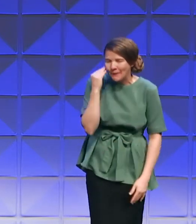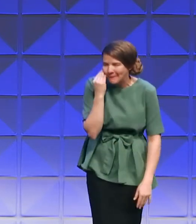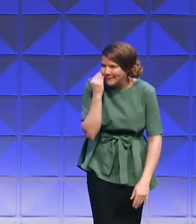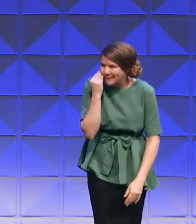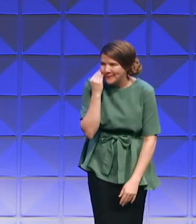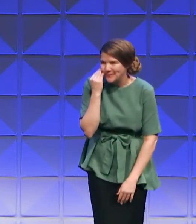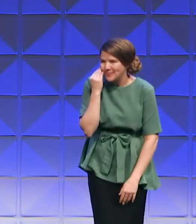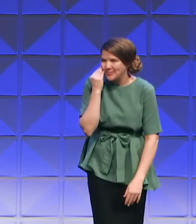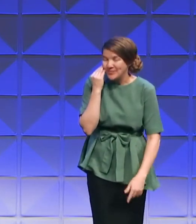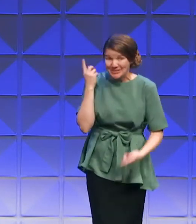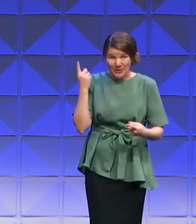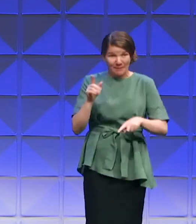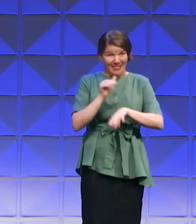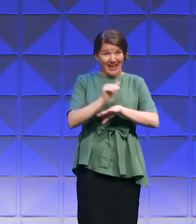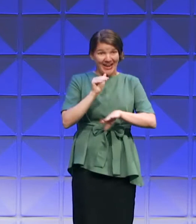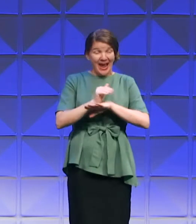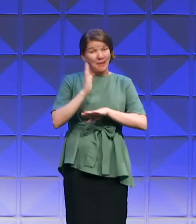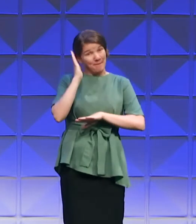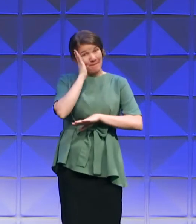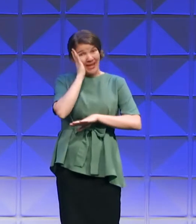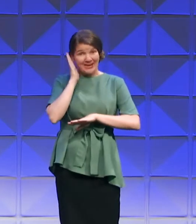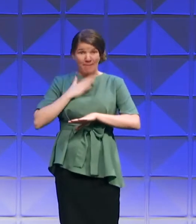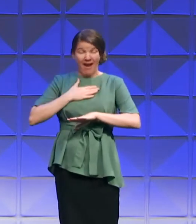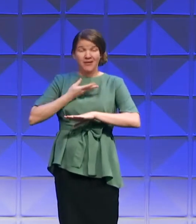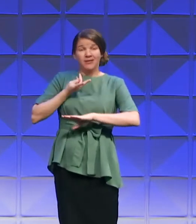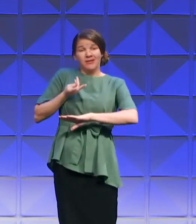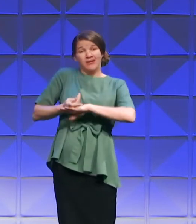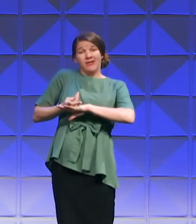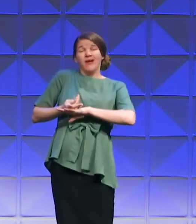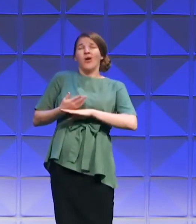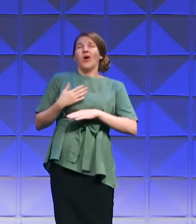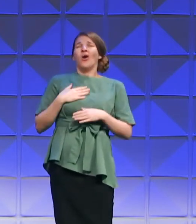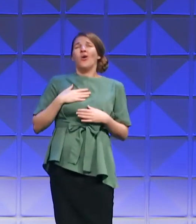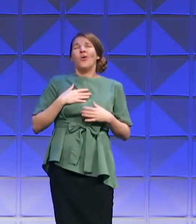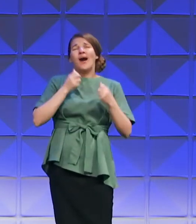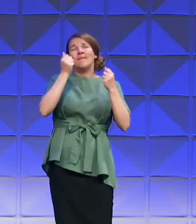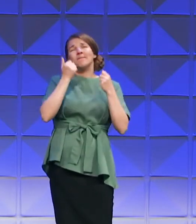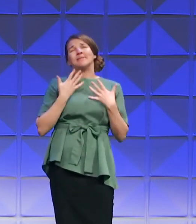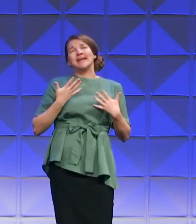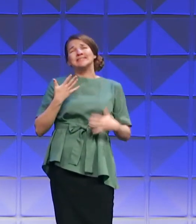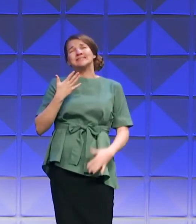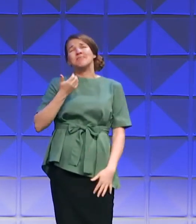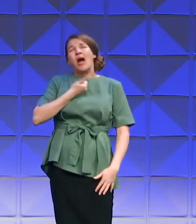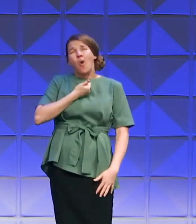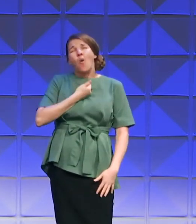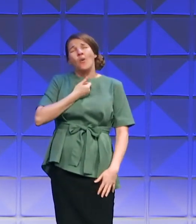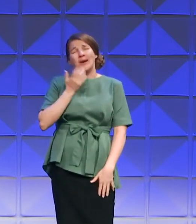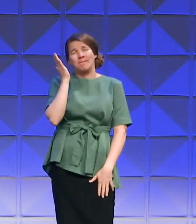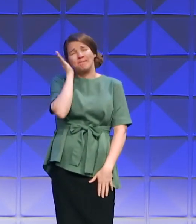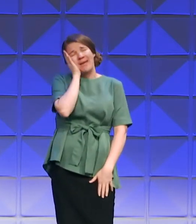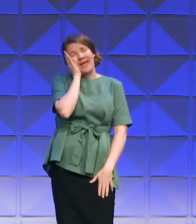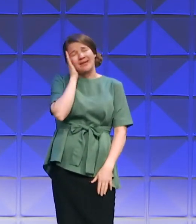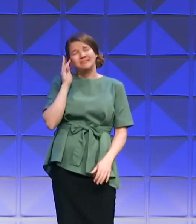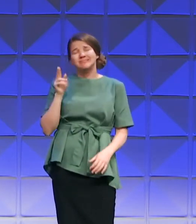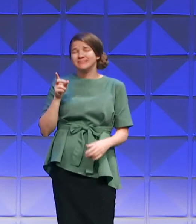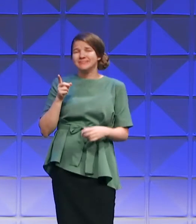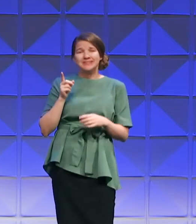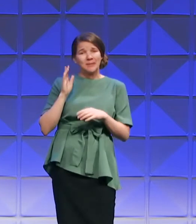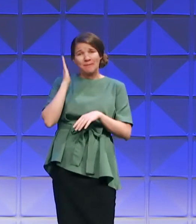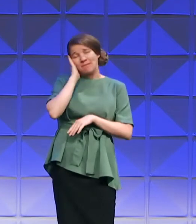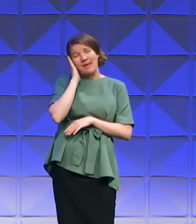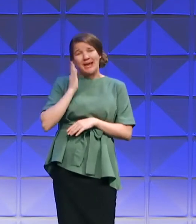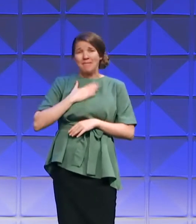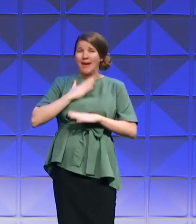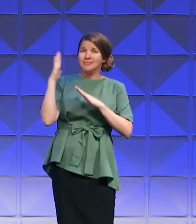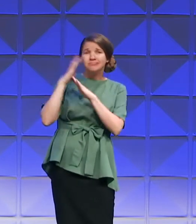And when I laid down in the bed that night, I said, I'm glad to be in my own bed. There's no bed that sleeps